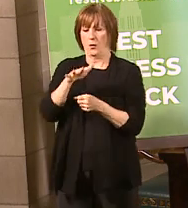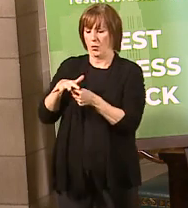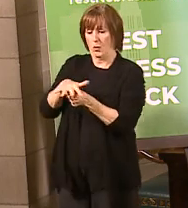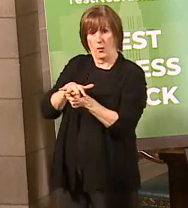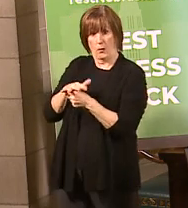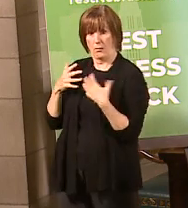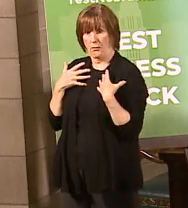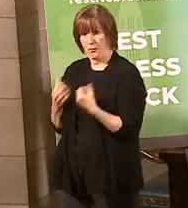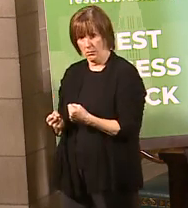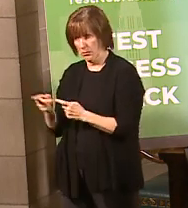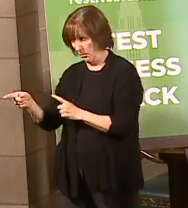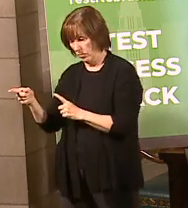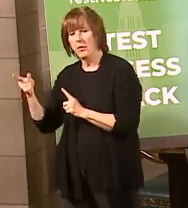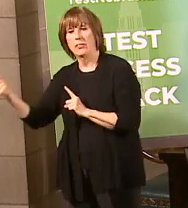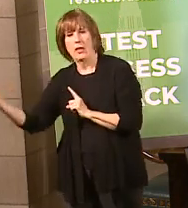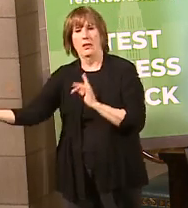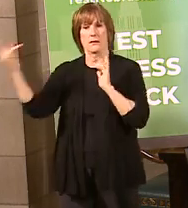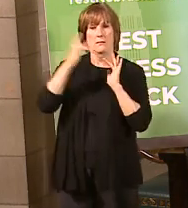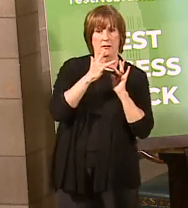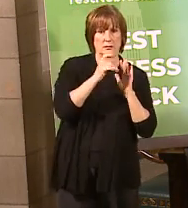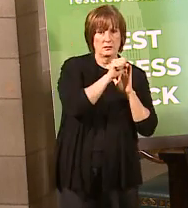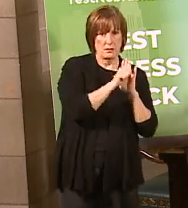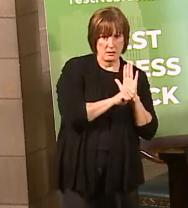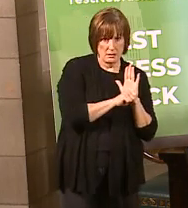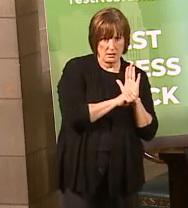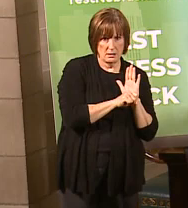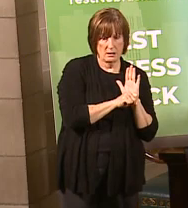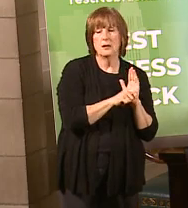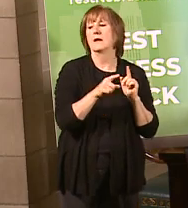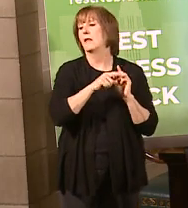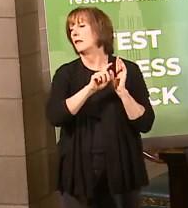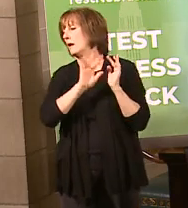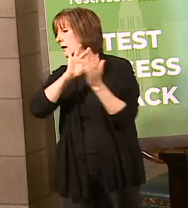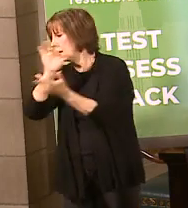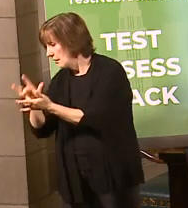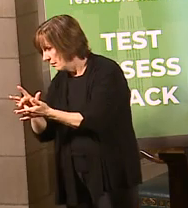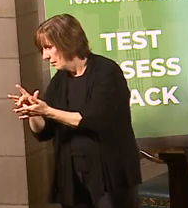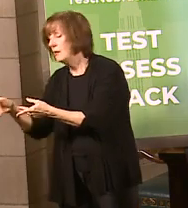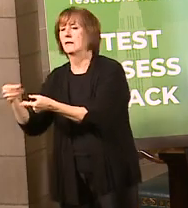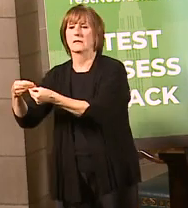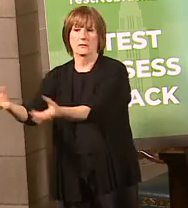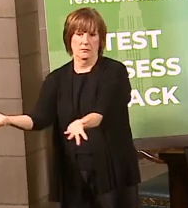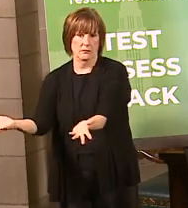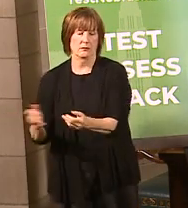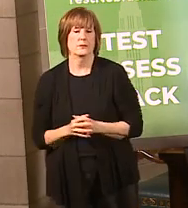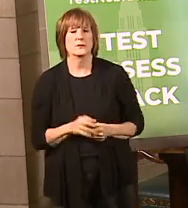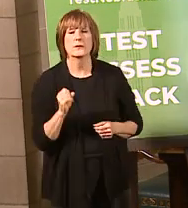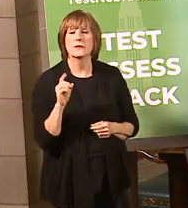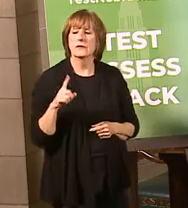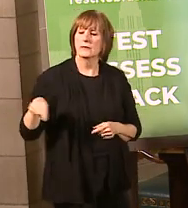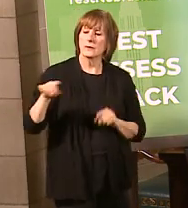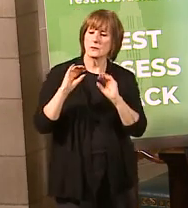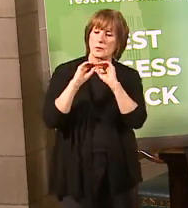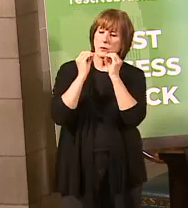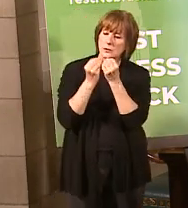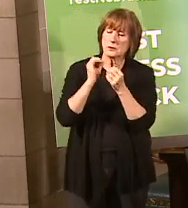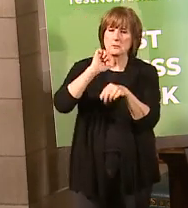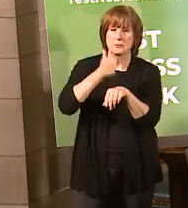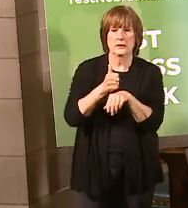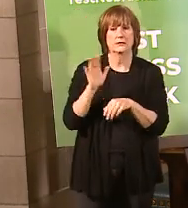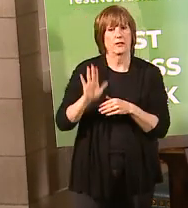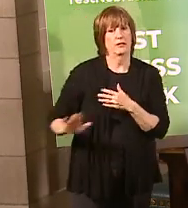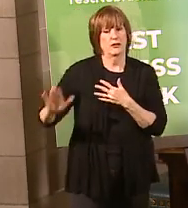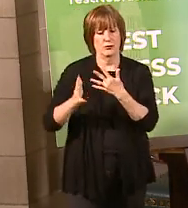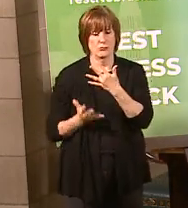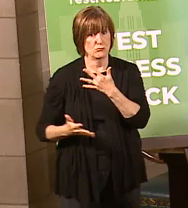then contact the state. We distribute it back to the public health department, and they distribute it out to the folks in their community, those organizations based upon their priority,